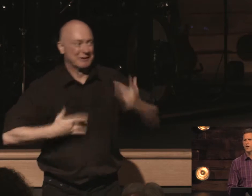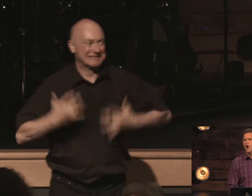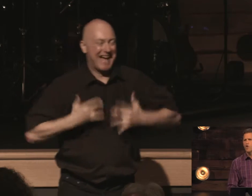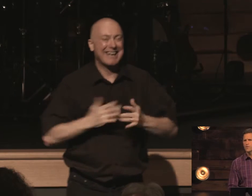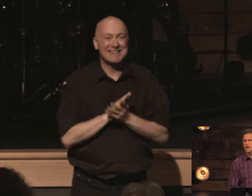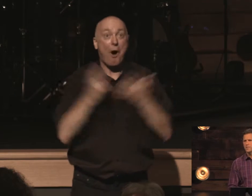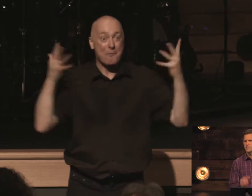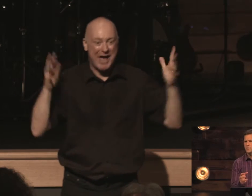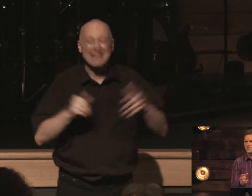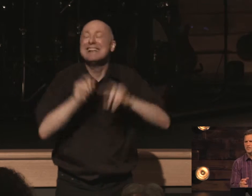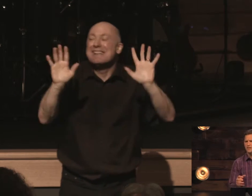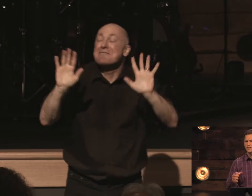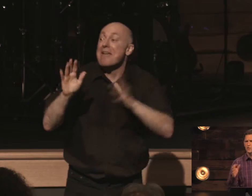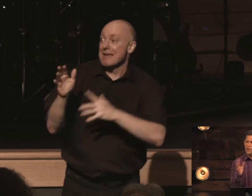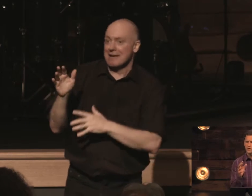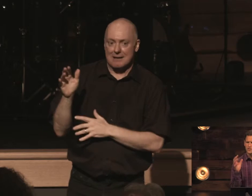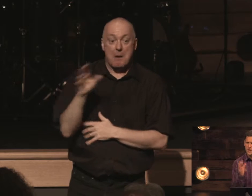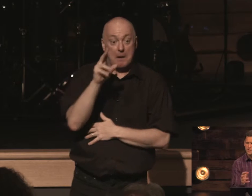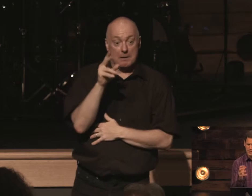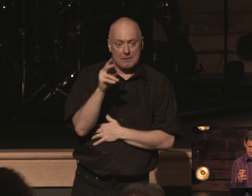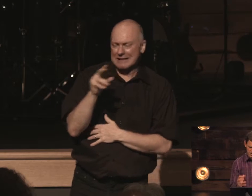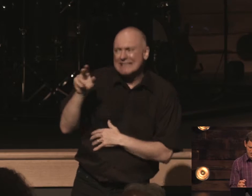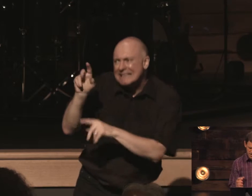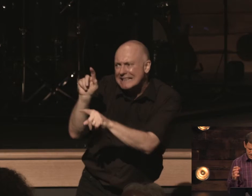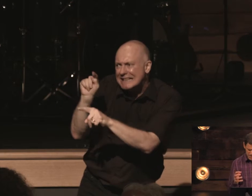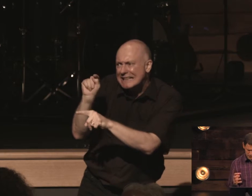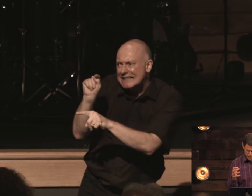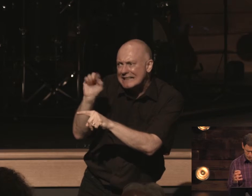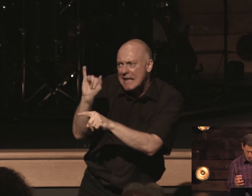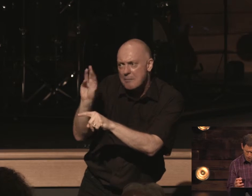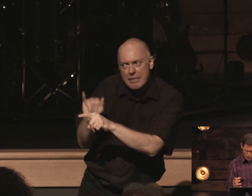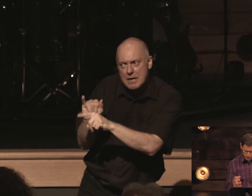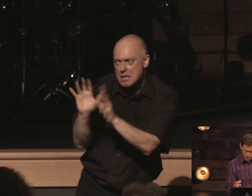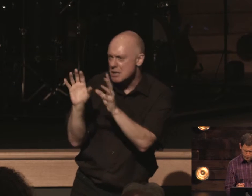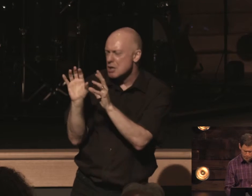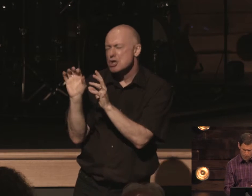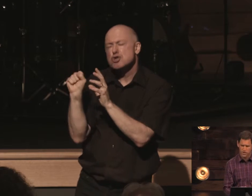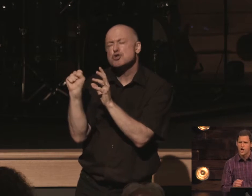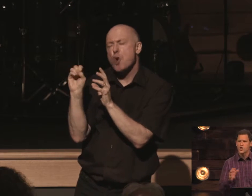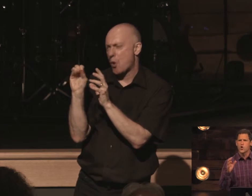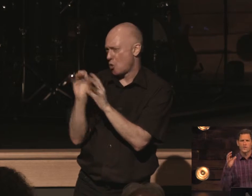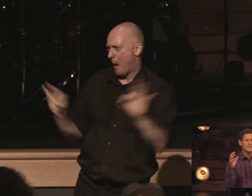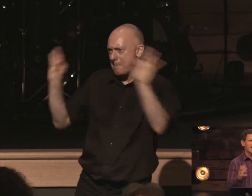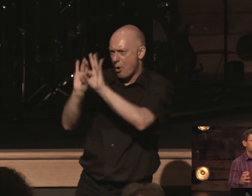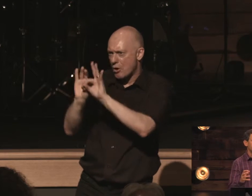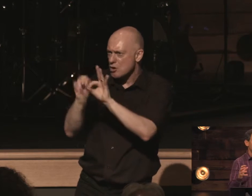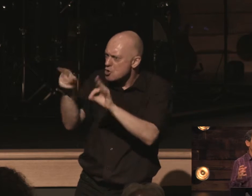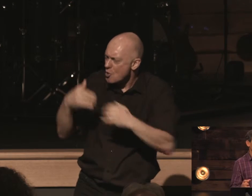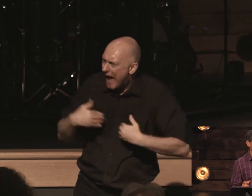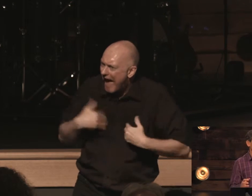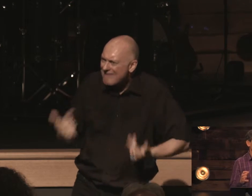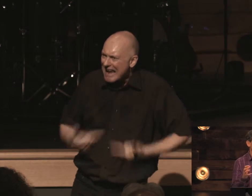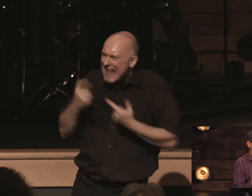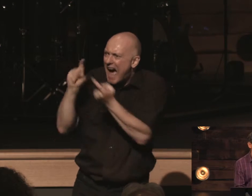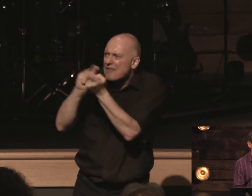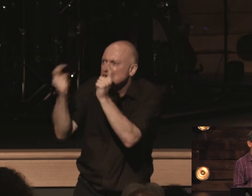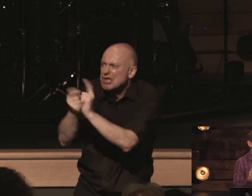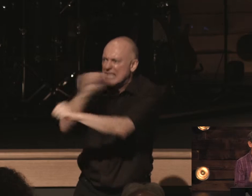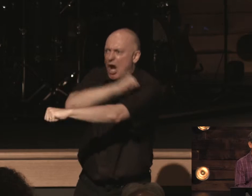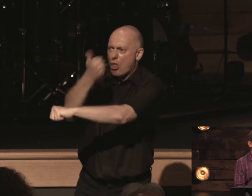it already but timothy says listen or paul says timothy listen listen this is so so important you have a life changing authority given